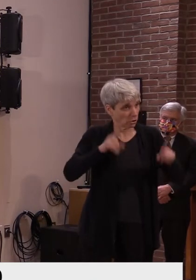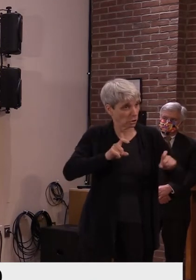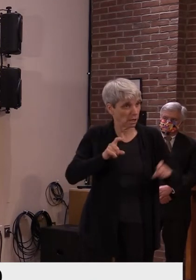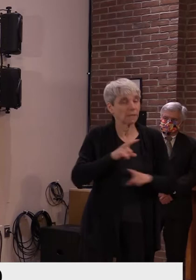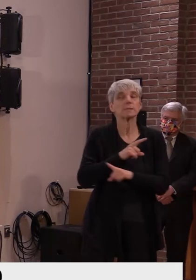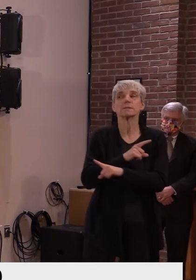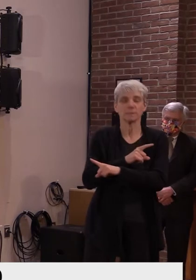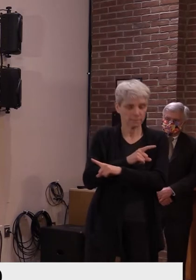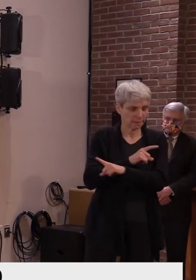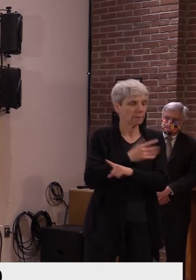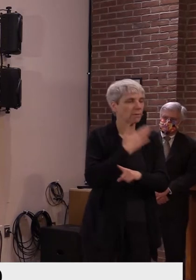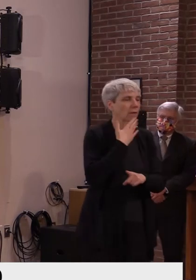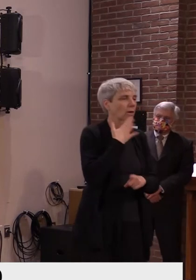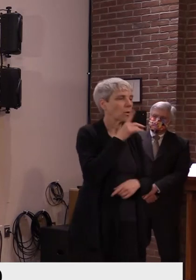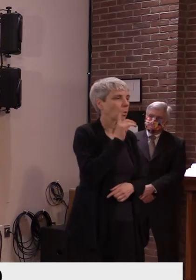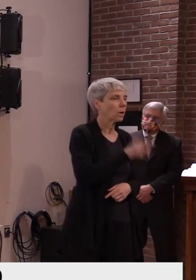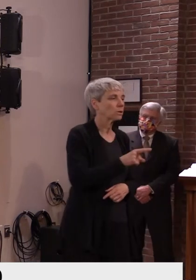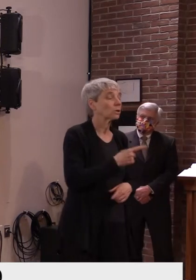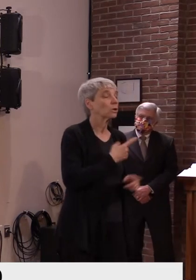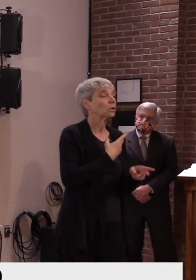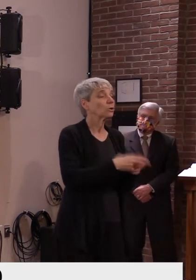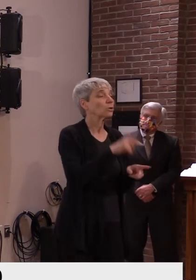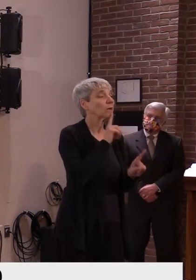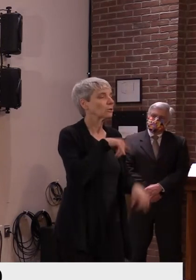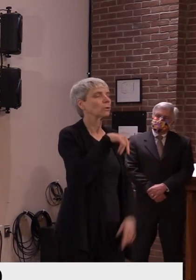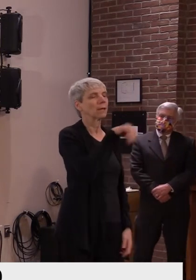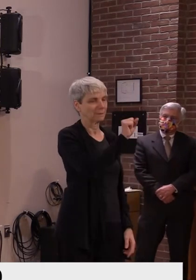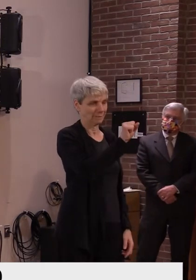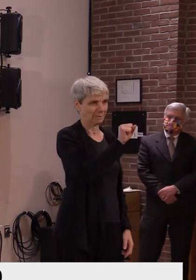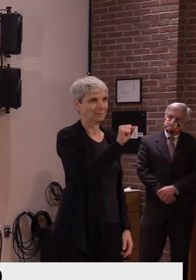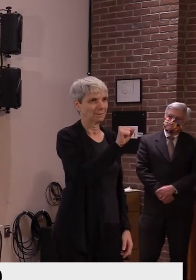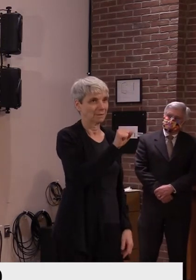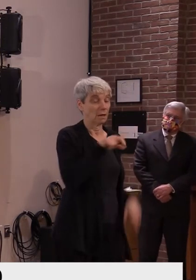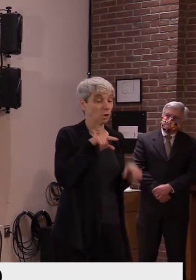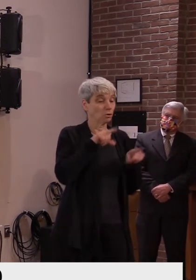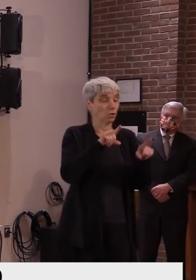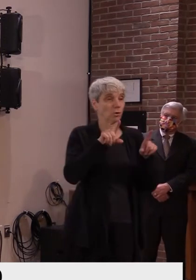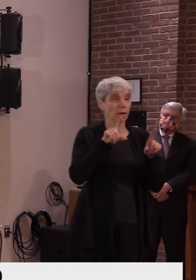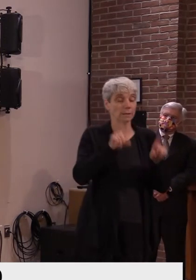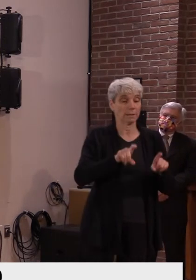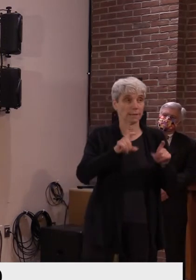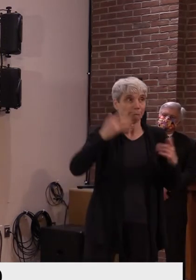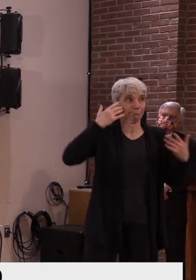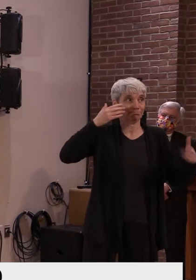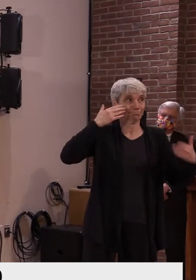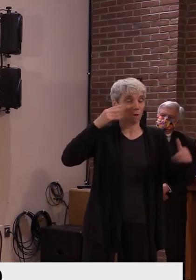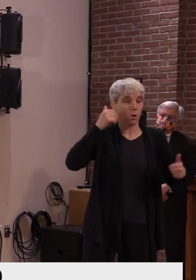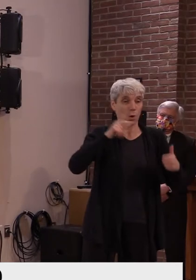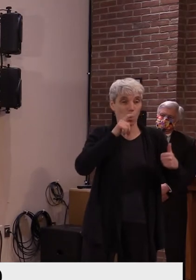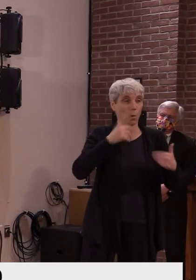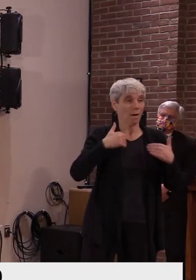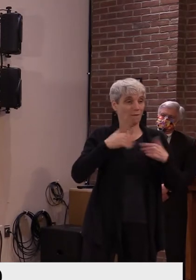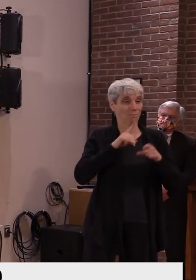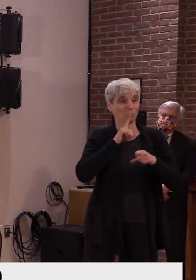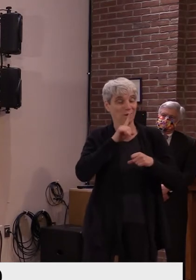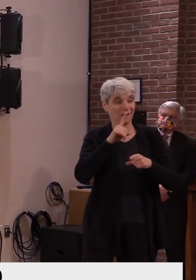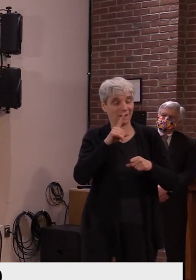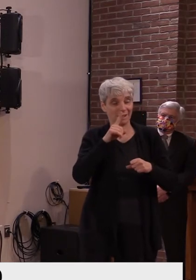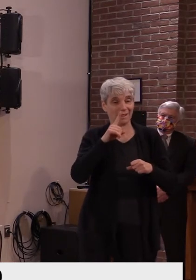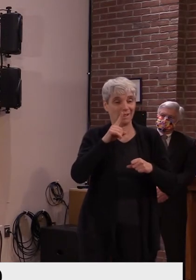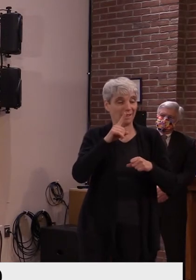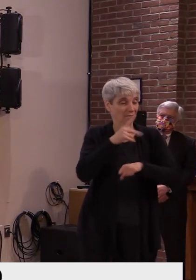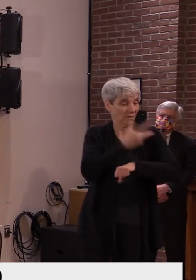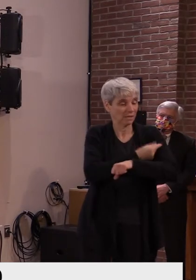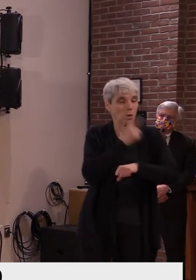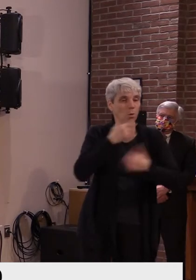Yeah. Thank you for the question. Uh, it's a short answer and the answer is yes. Um, the, at the end of the trial, those that received the placebo